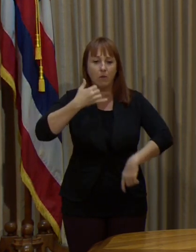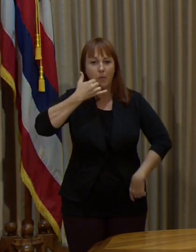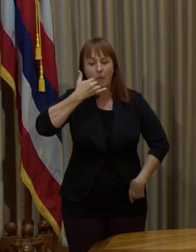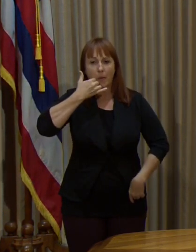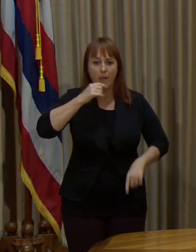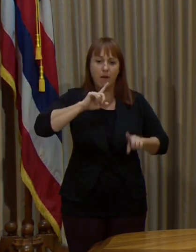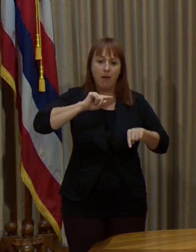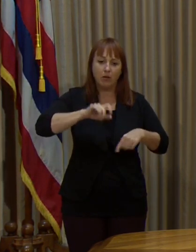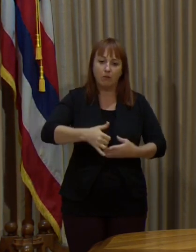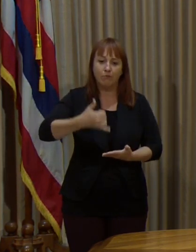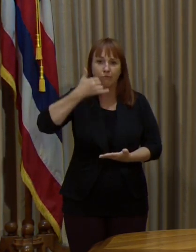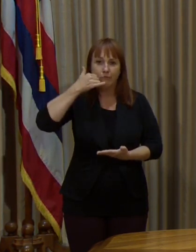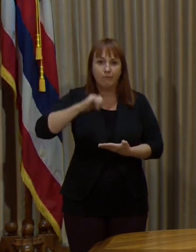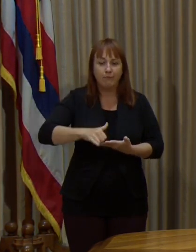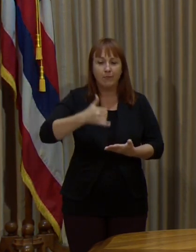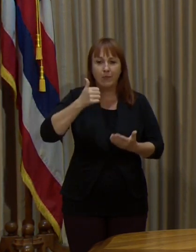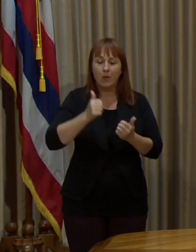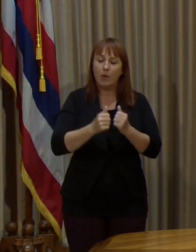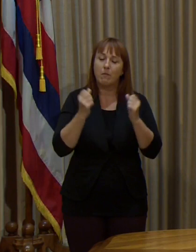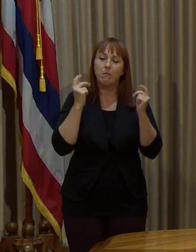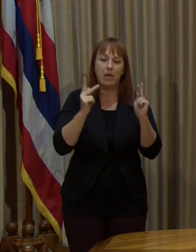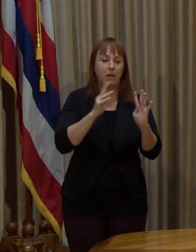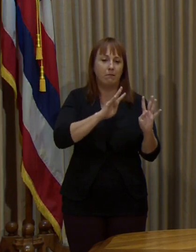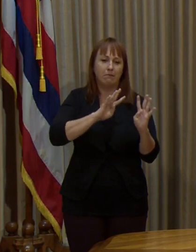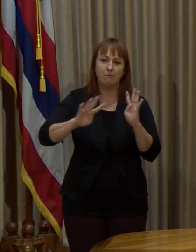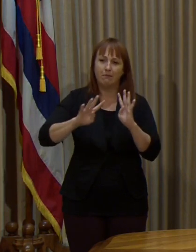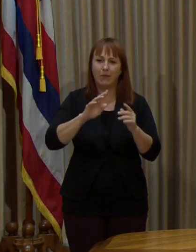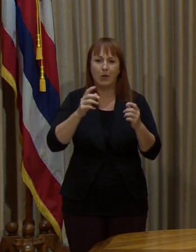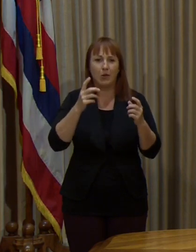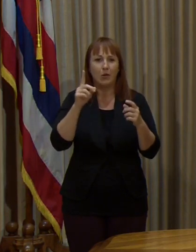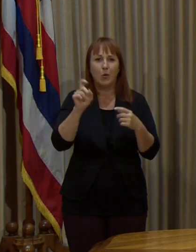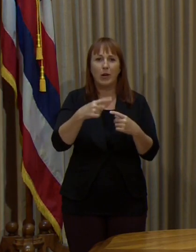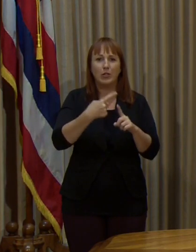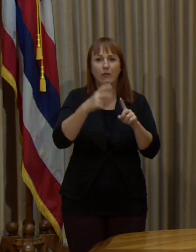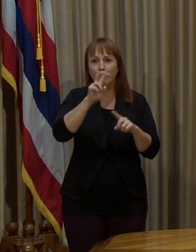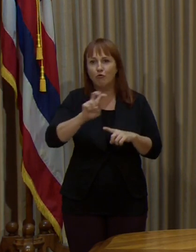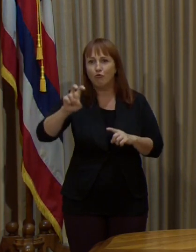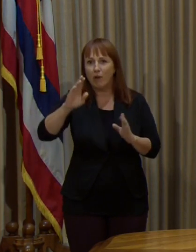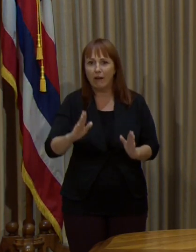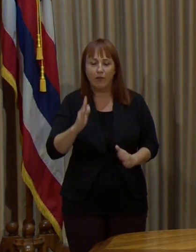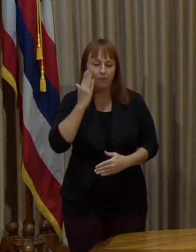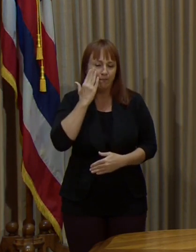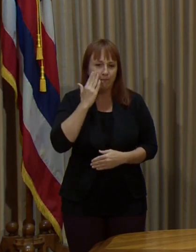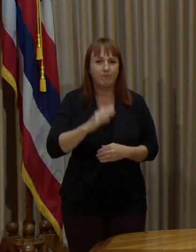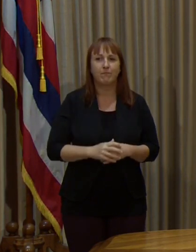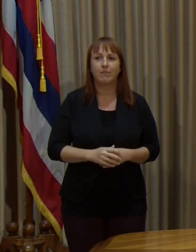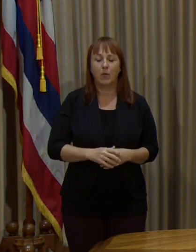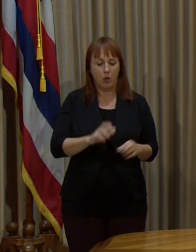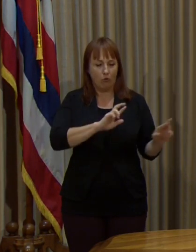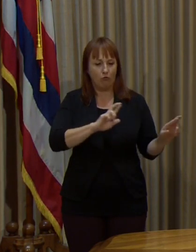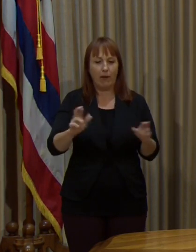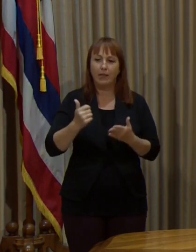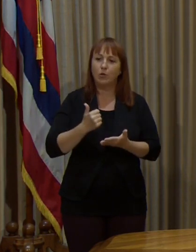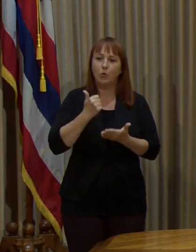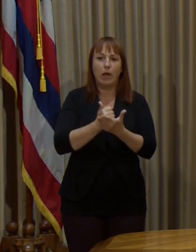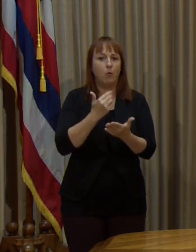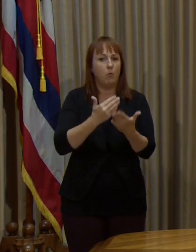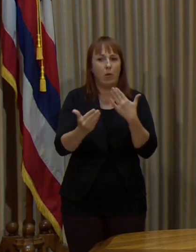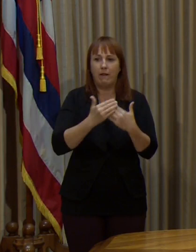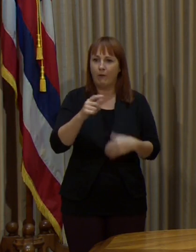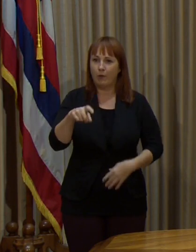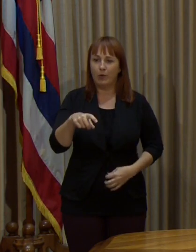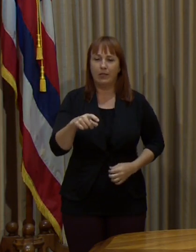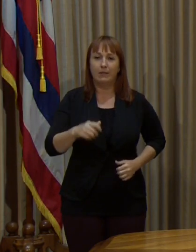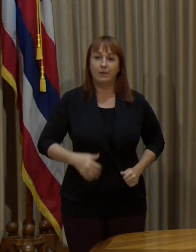calls with a volley of questions that travelers may have. We stand by to be able to assist in any way possible.